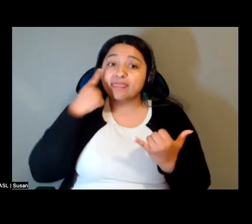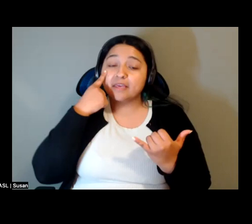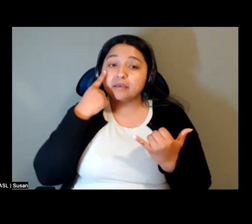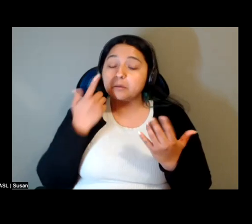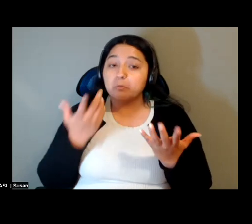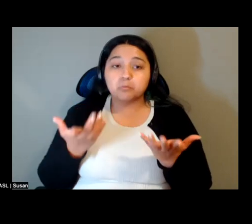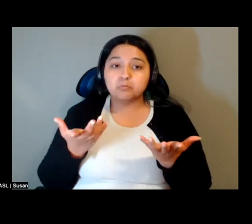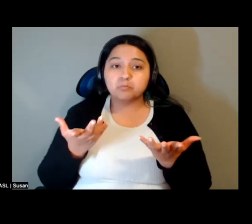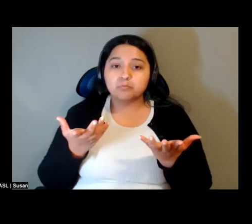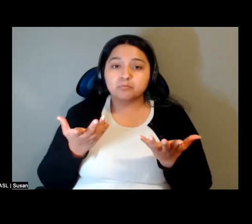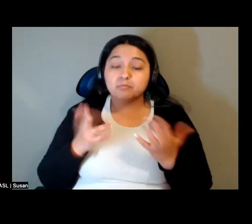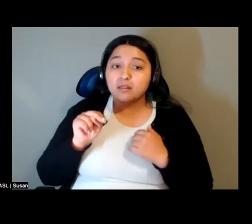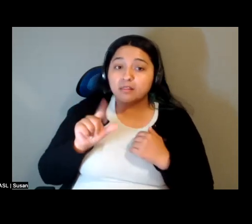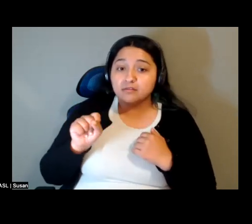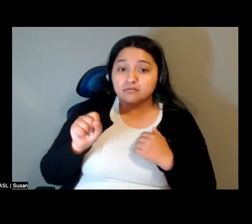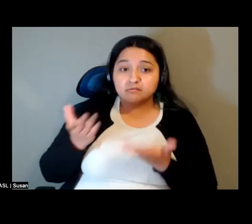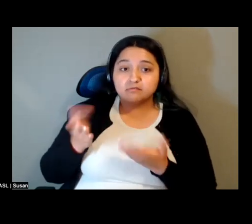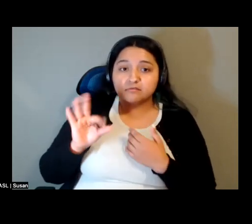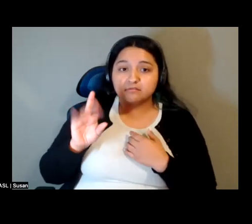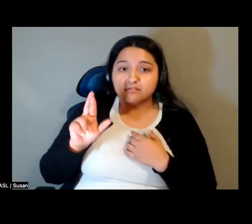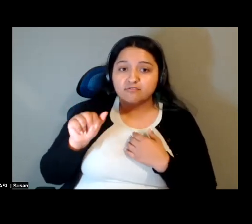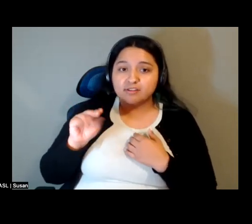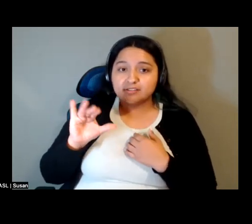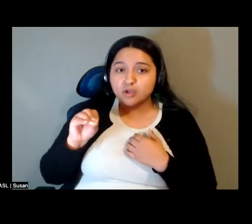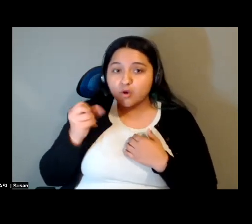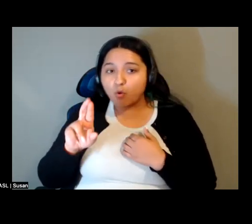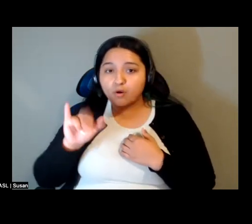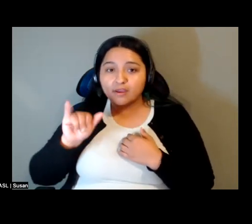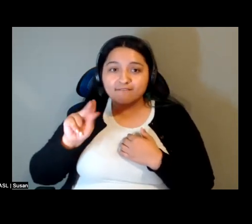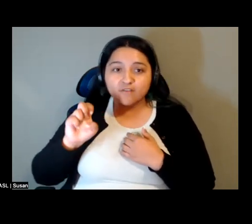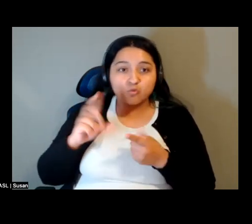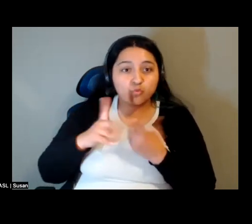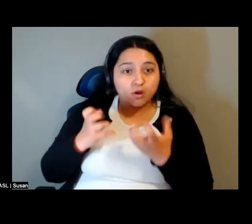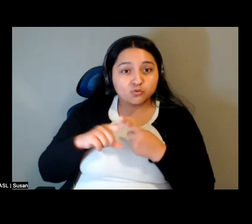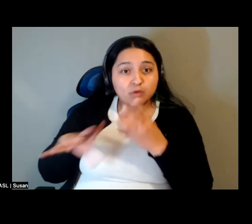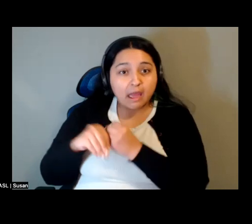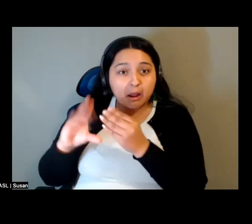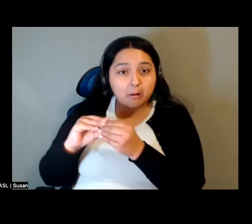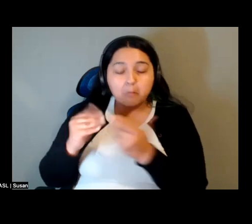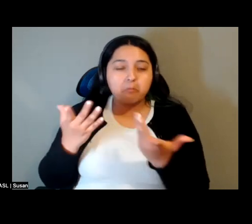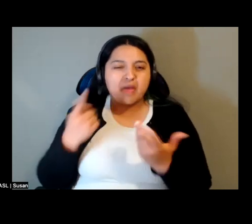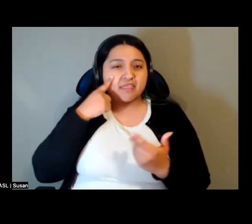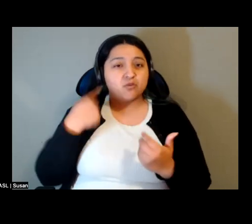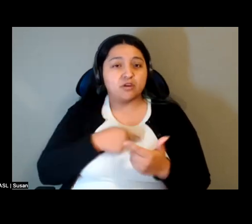Francisco or Yvonne want to add anything more, I think that will close up the panel for today.